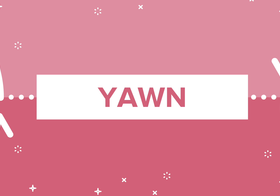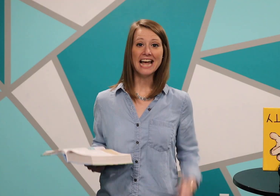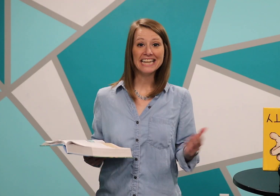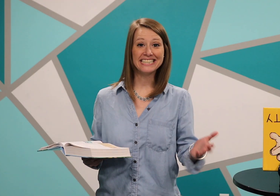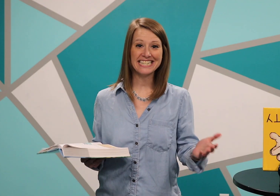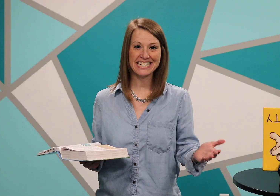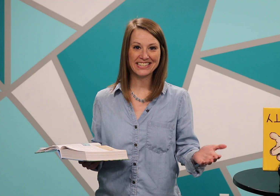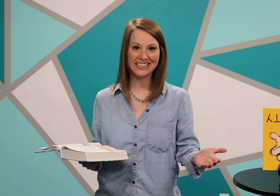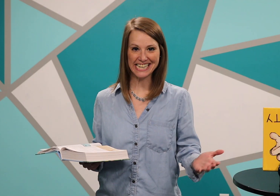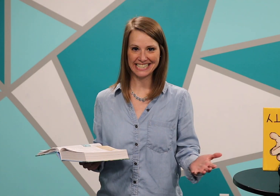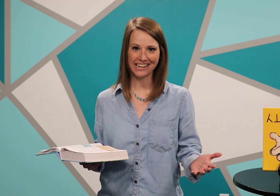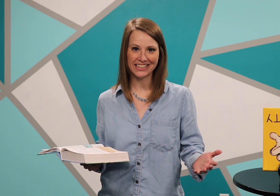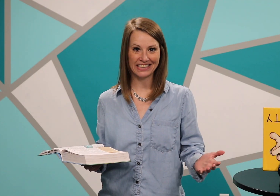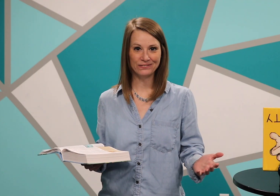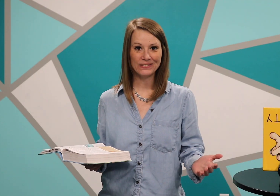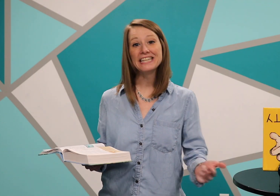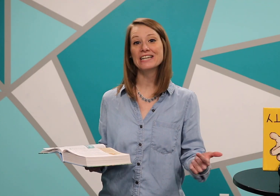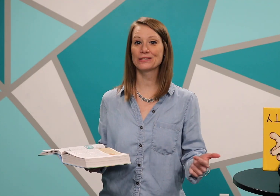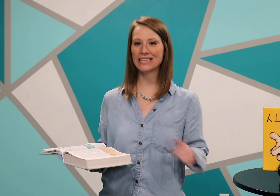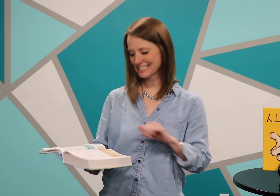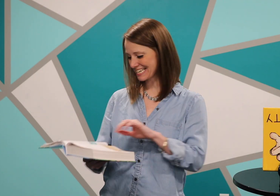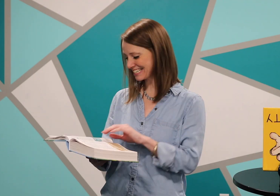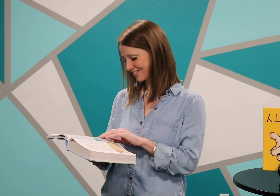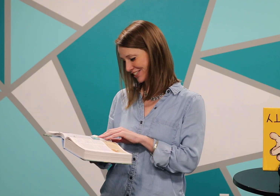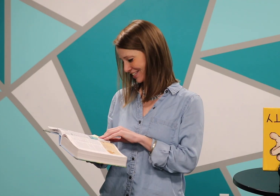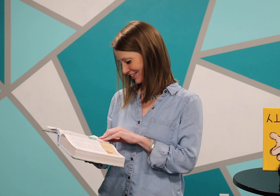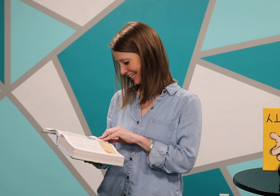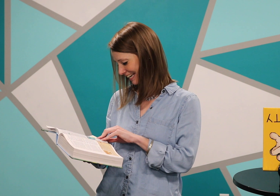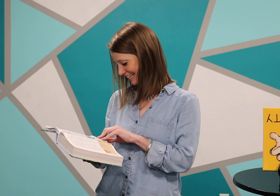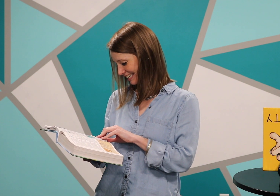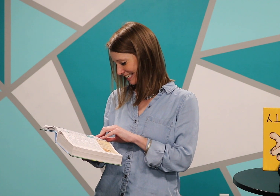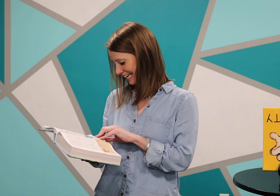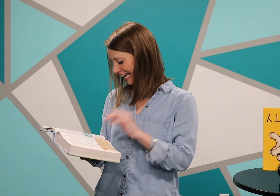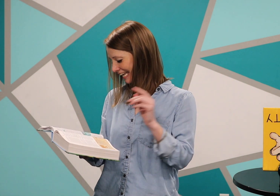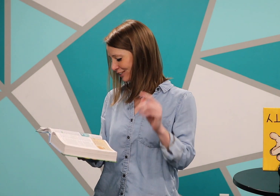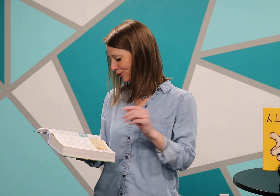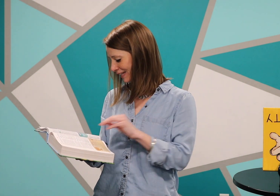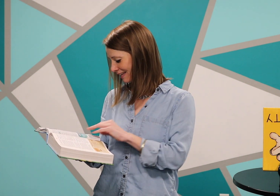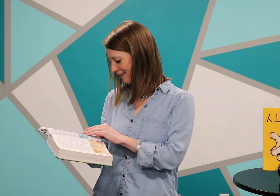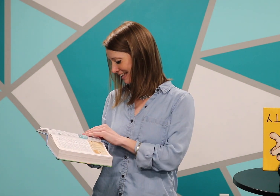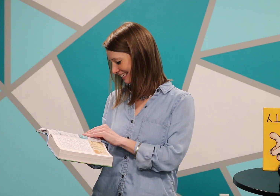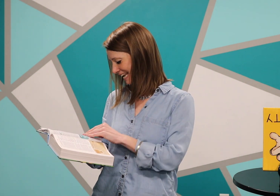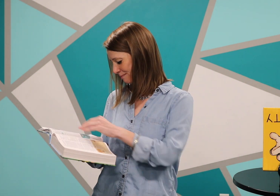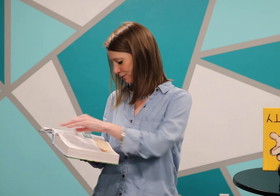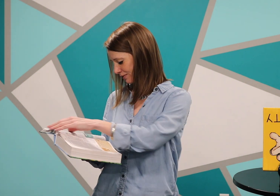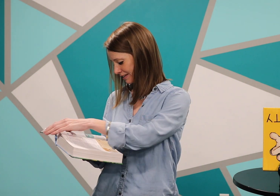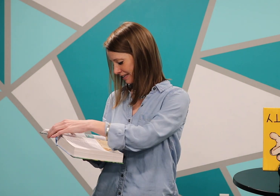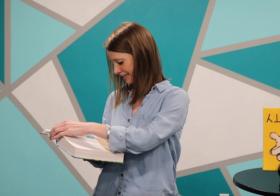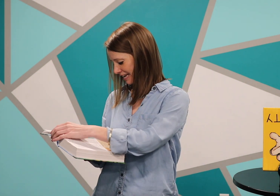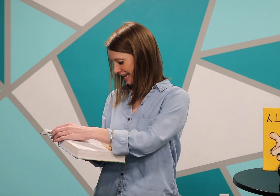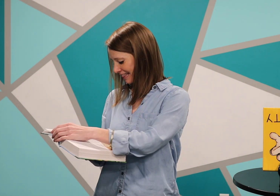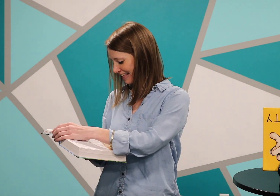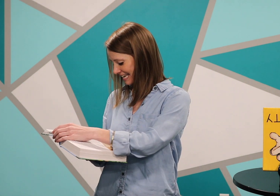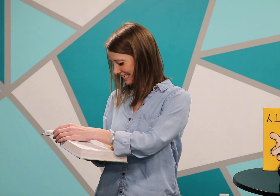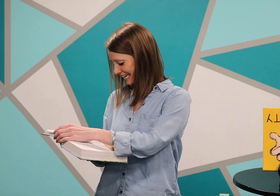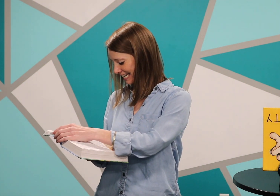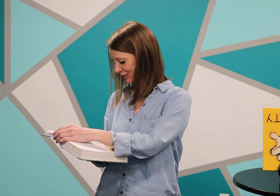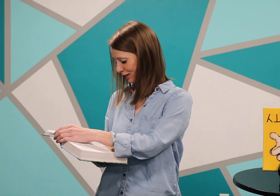Jesus agreed to stay with them and here's what it says in verse 30. joined them at the table, then he took